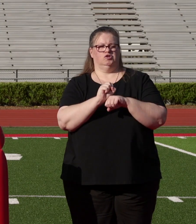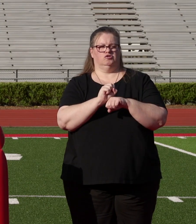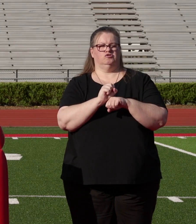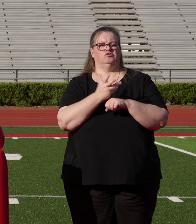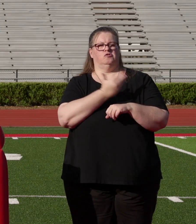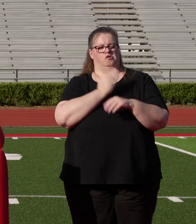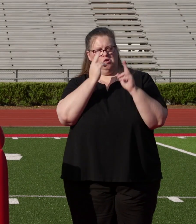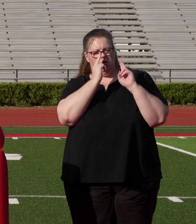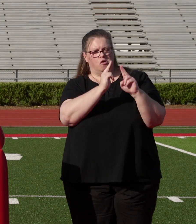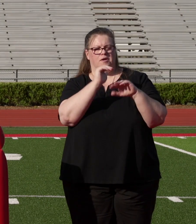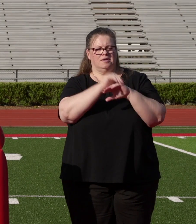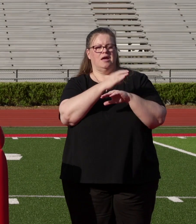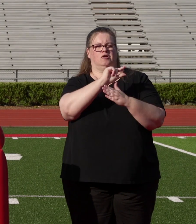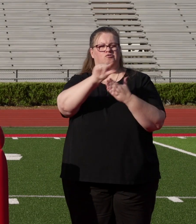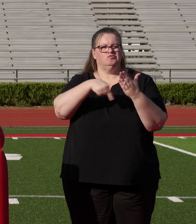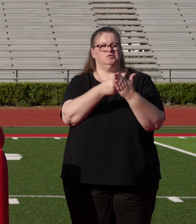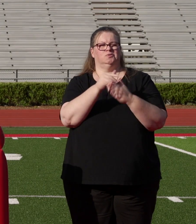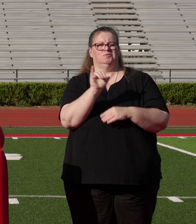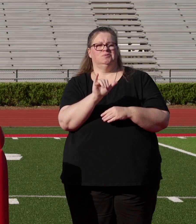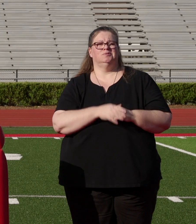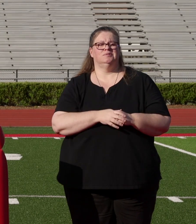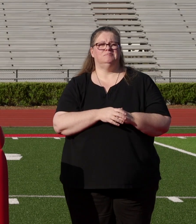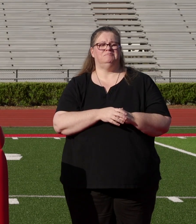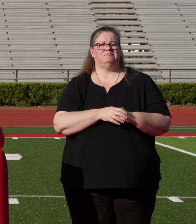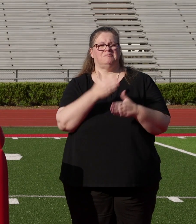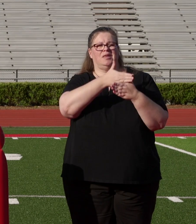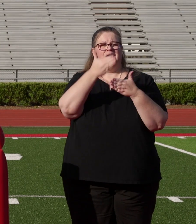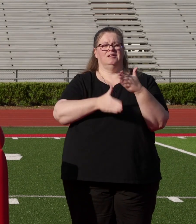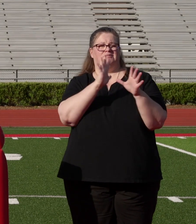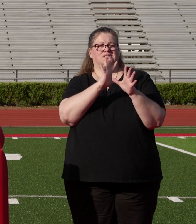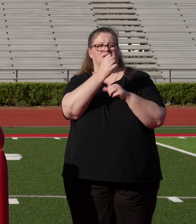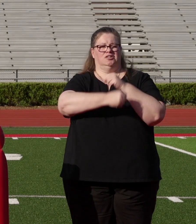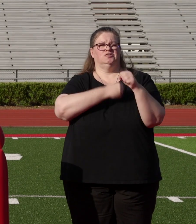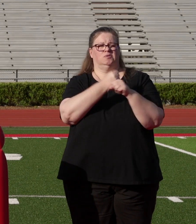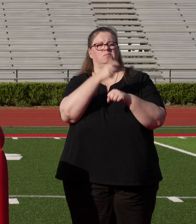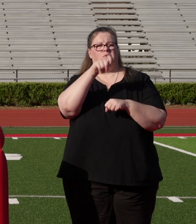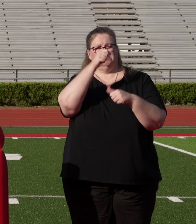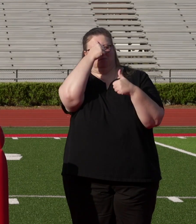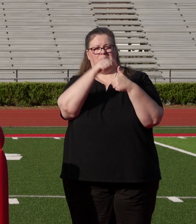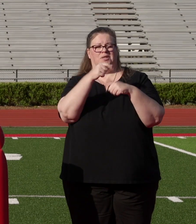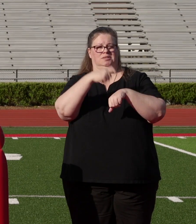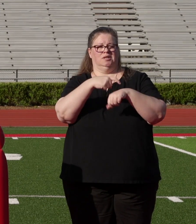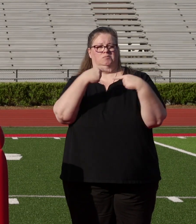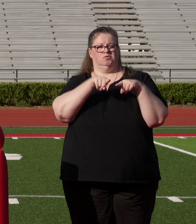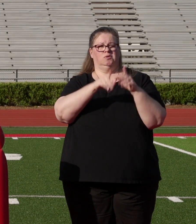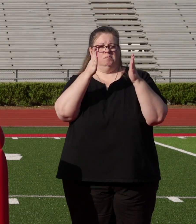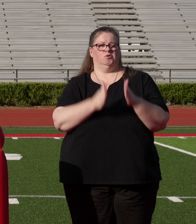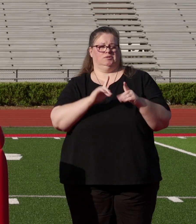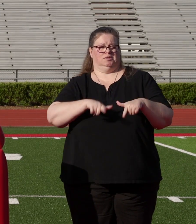honors night, and obviously graduation. The end of a senior year is supposed to be a very memorable time in a person's life,